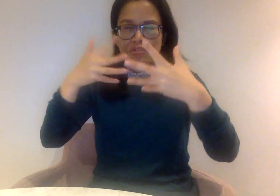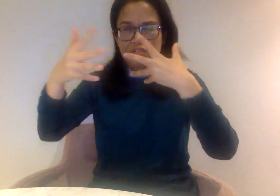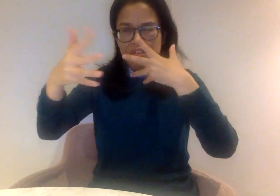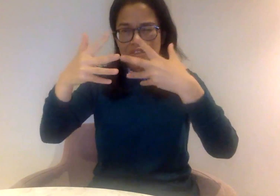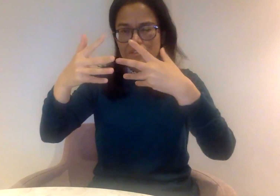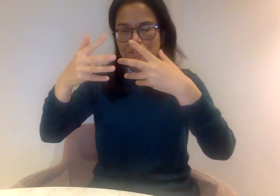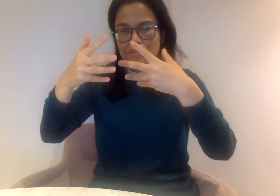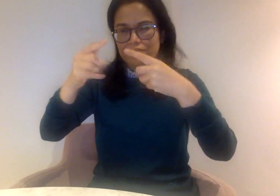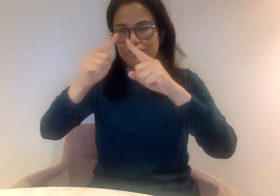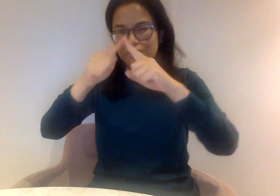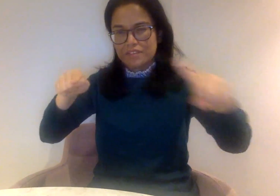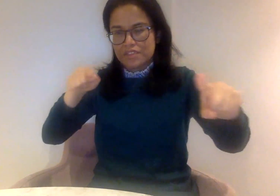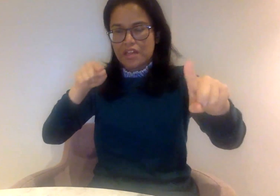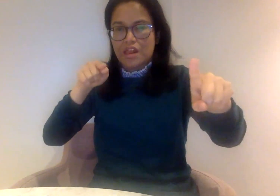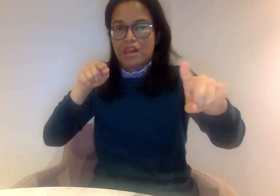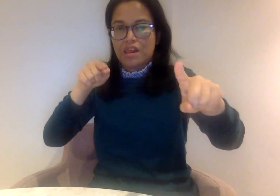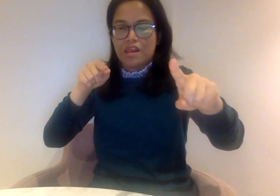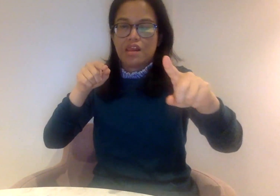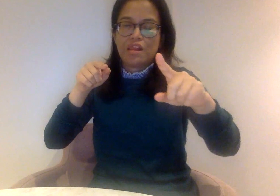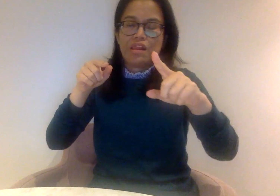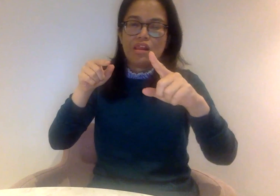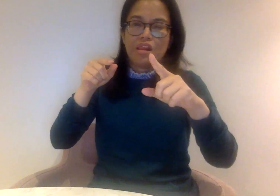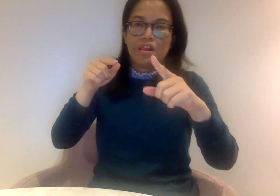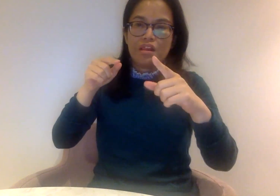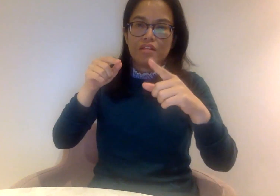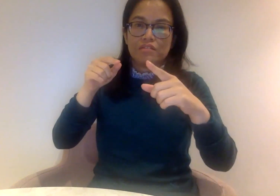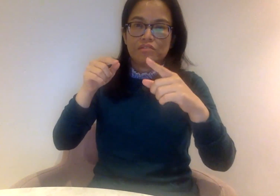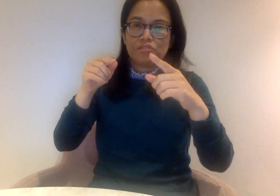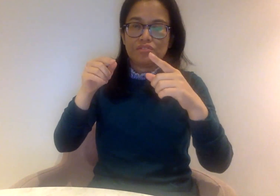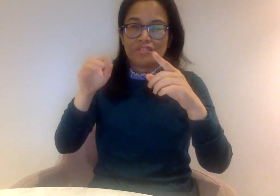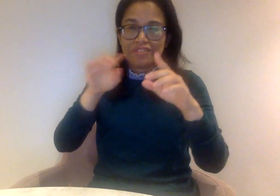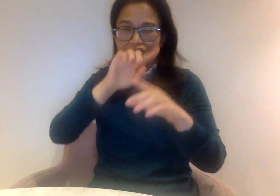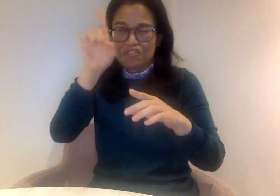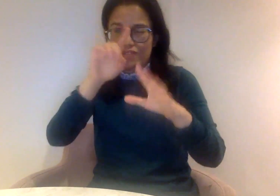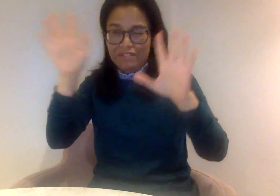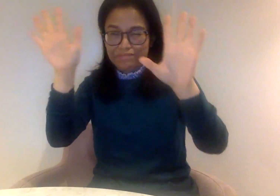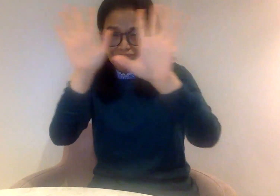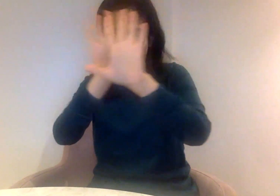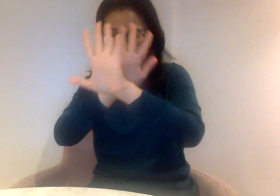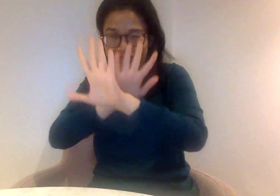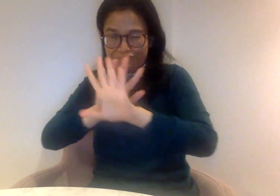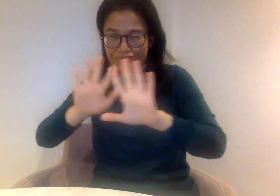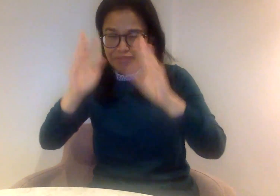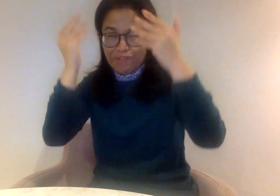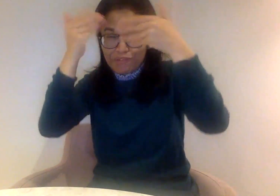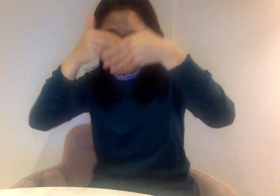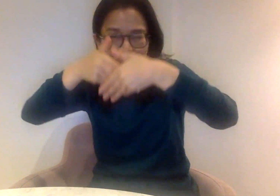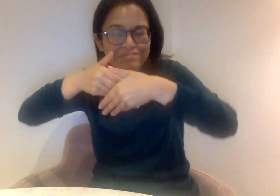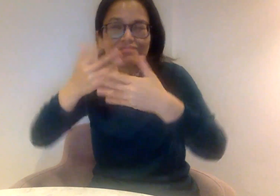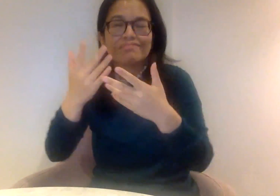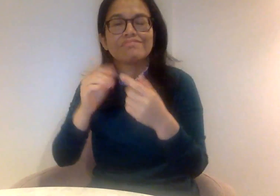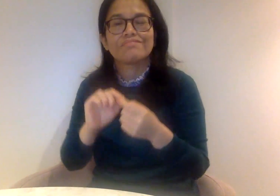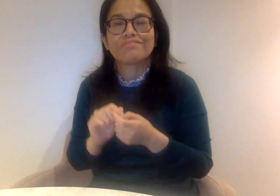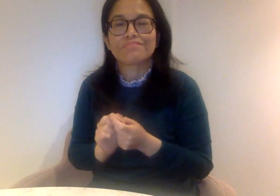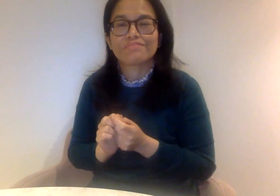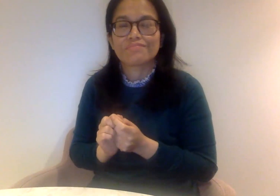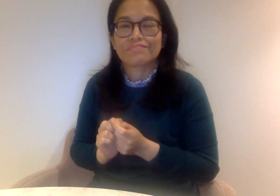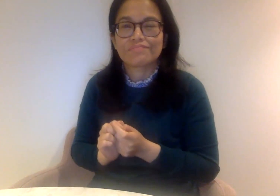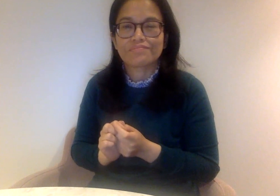plain color and has quite a contrast with the interpreter, him or herself. So I can really see the